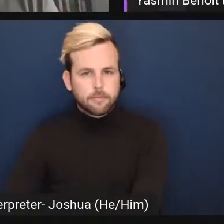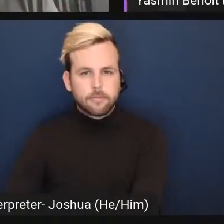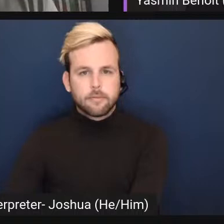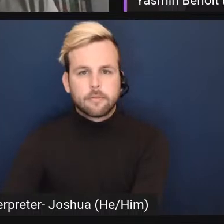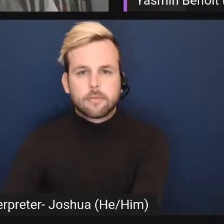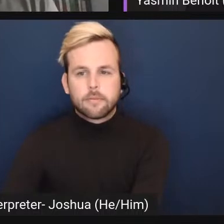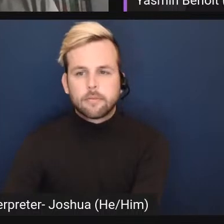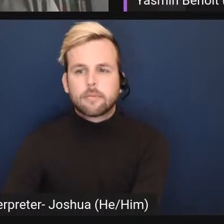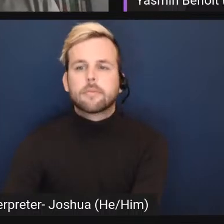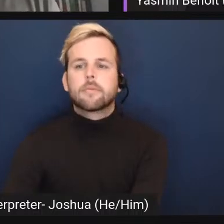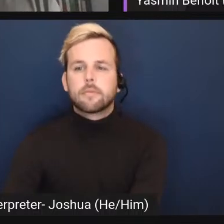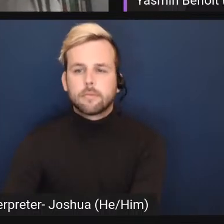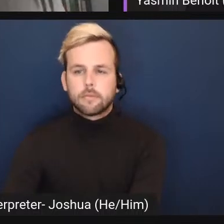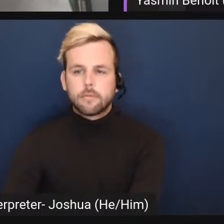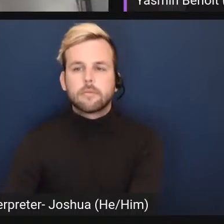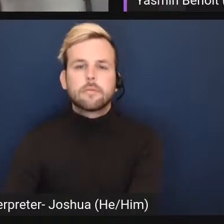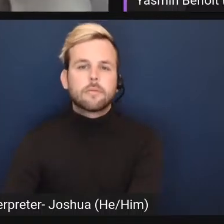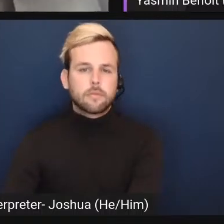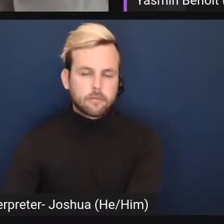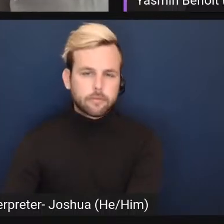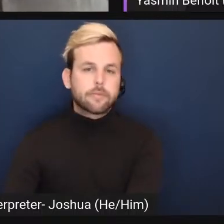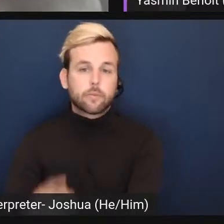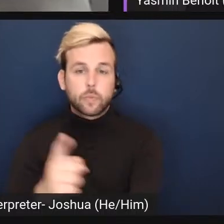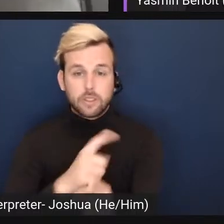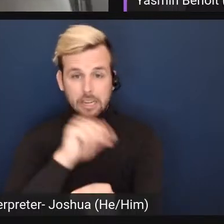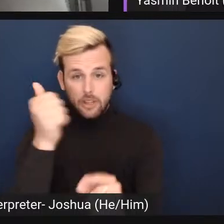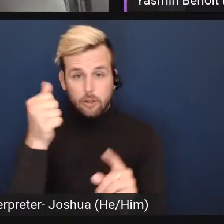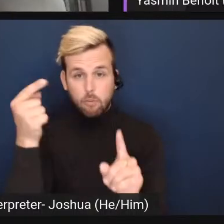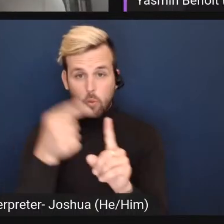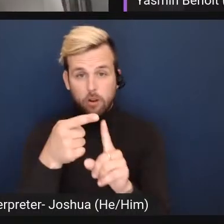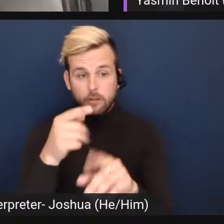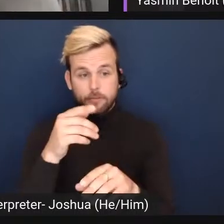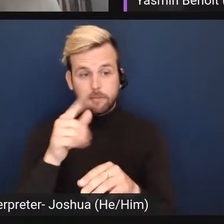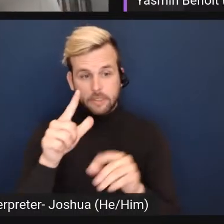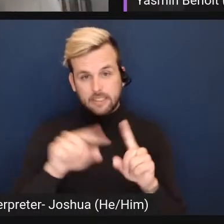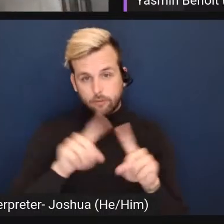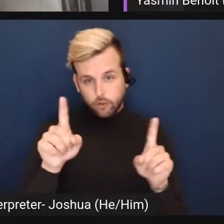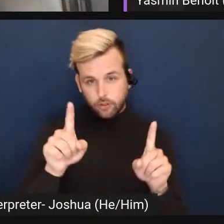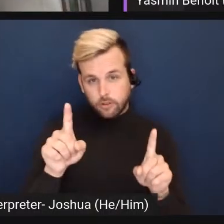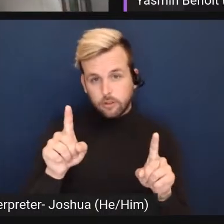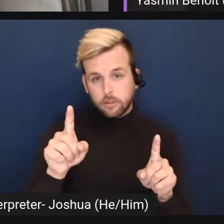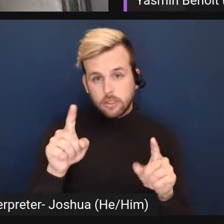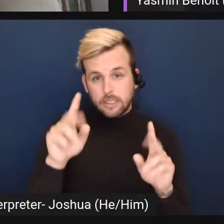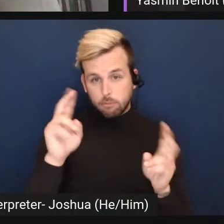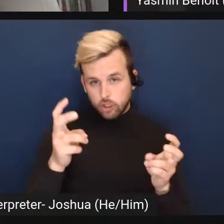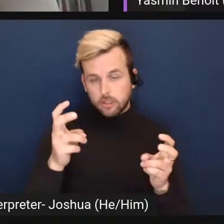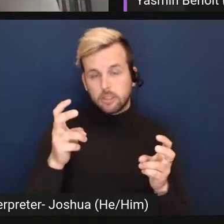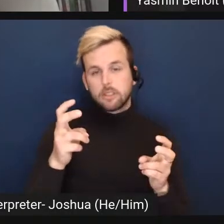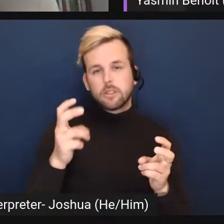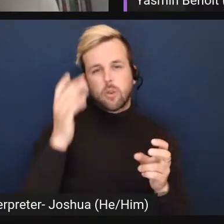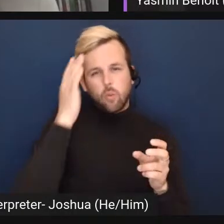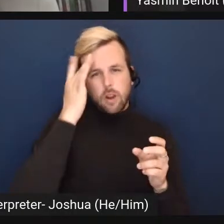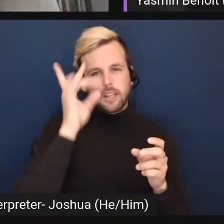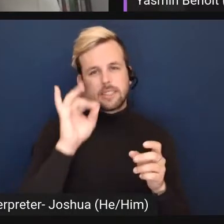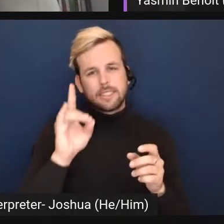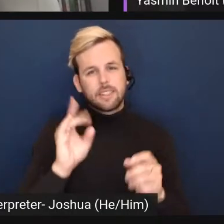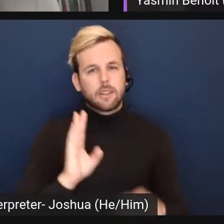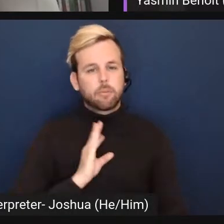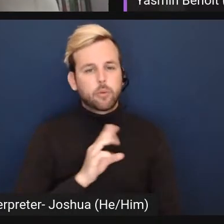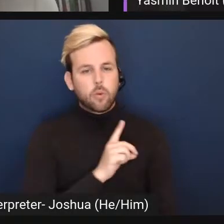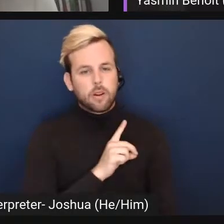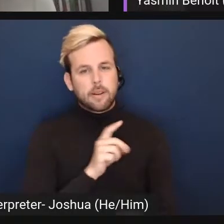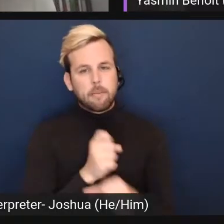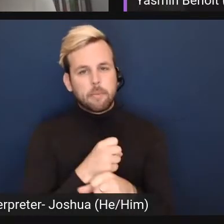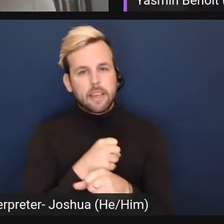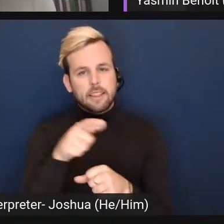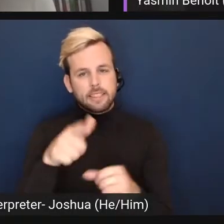Right. And another one of the points, which is on a slightly different subject, which is why did the board make this